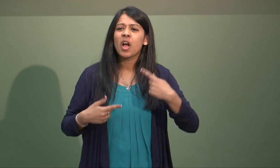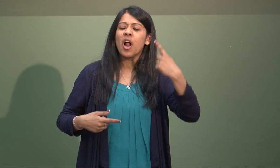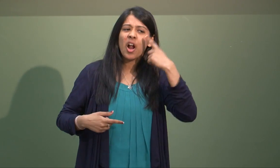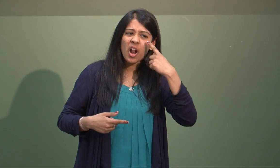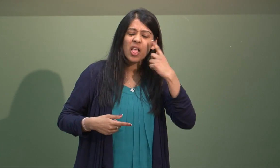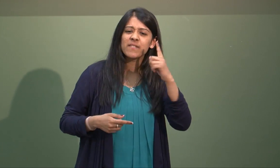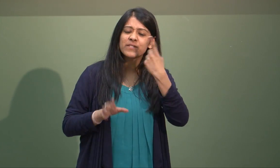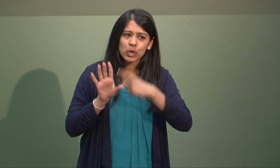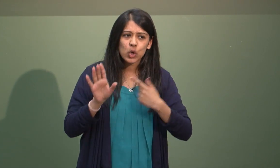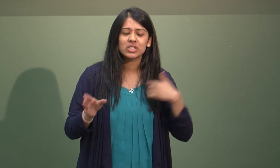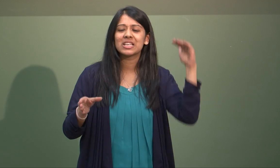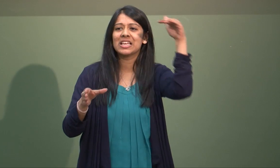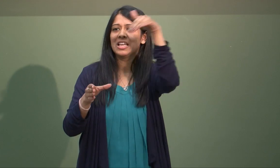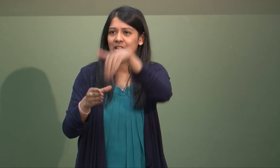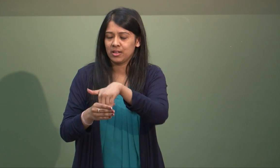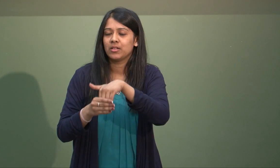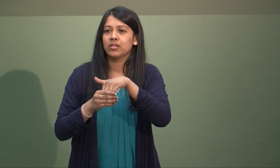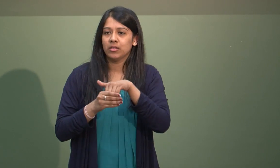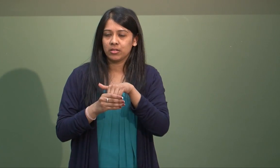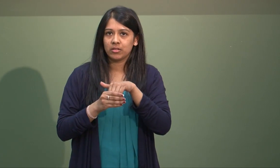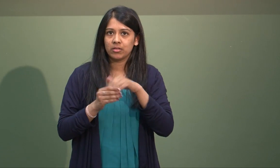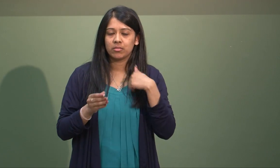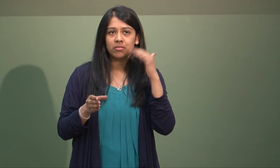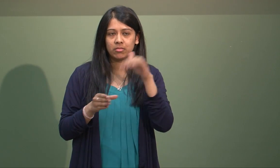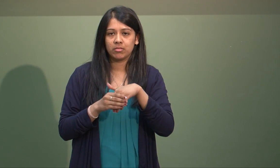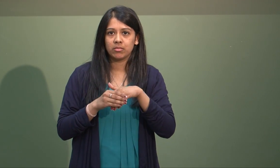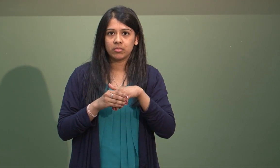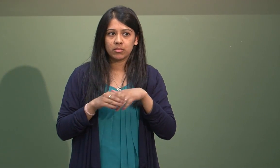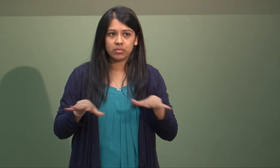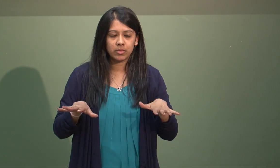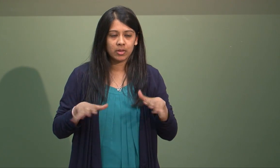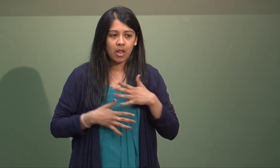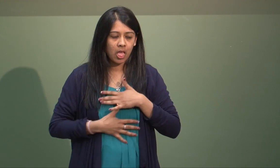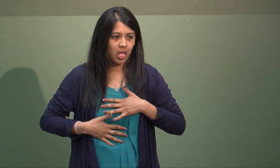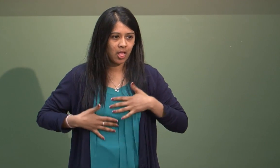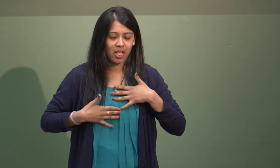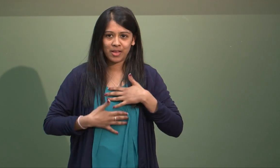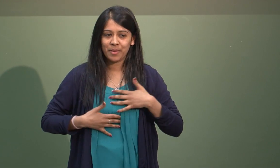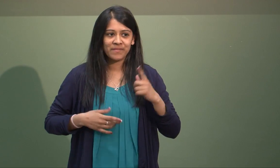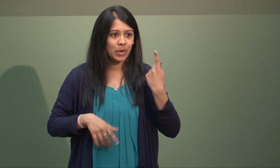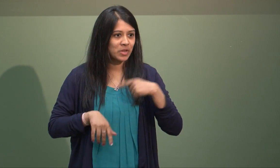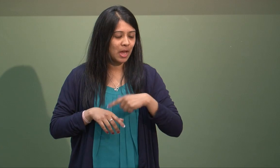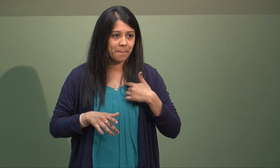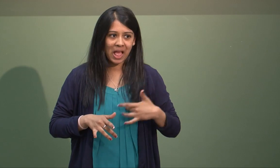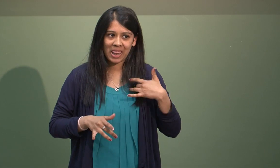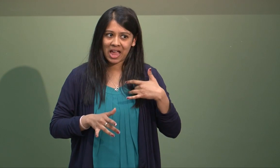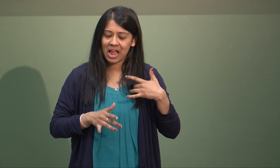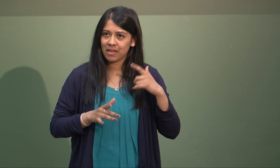schools, people had accommodation and you'd stay residentially. And I haven't had that experience, but I, the first time